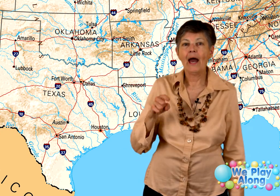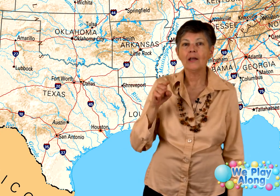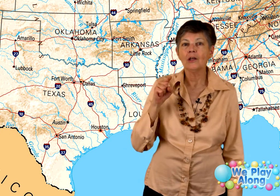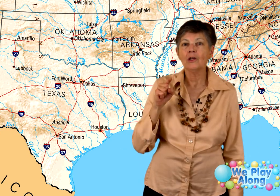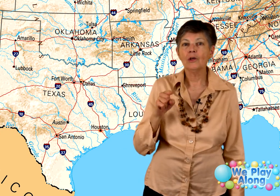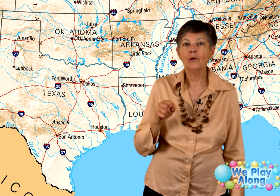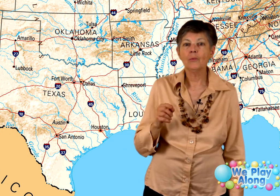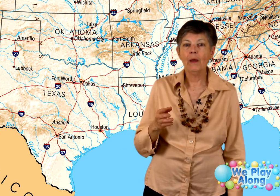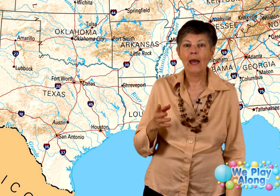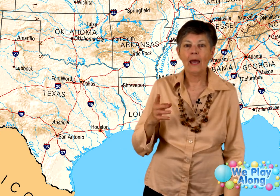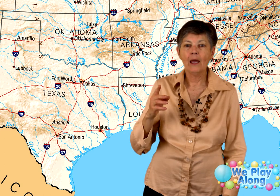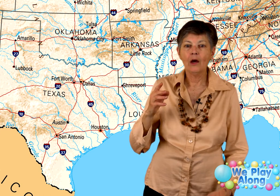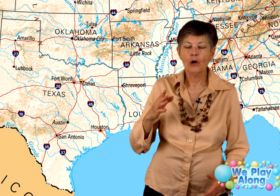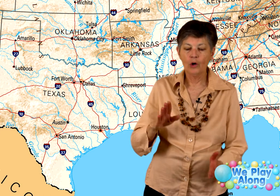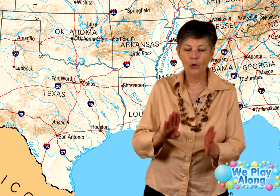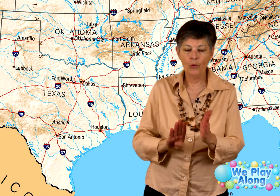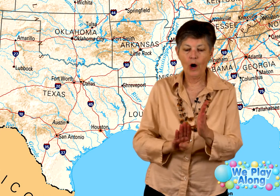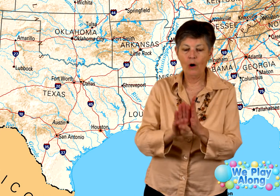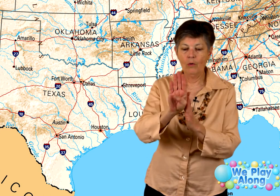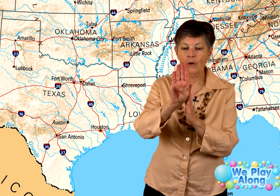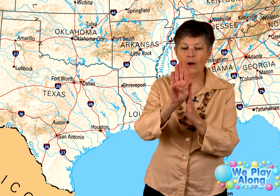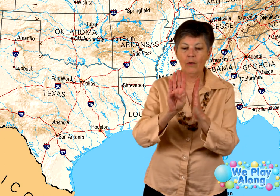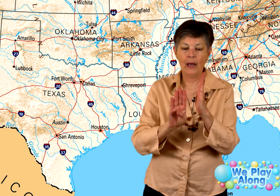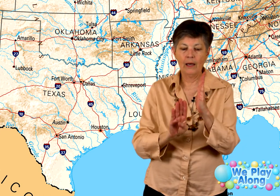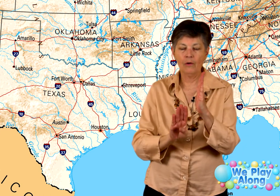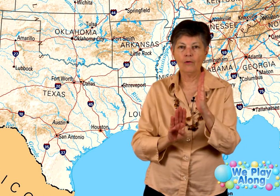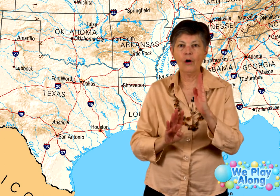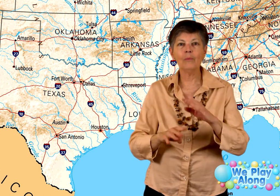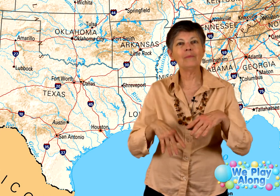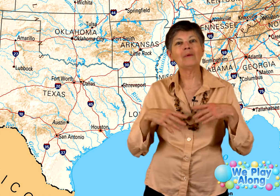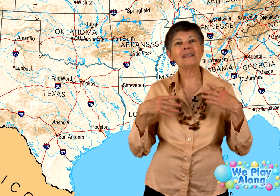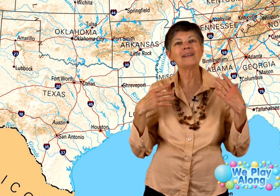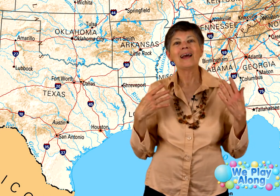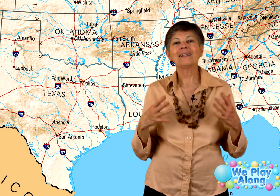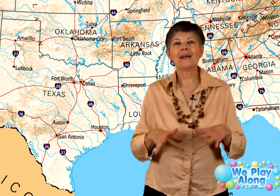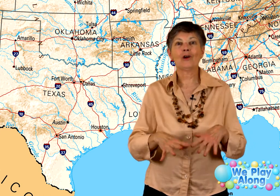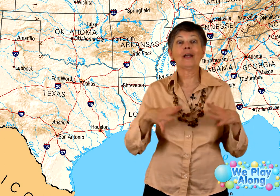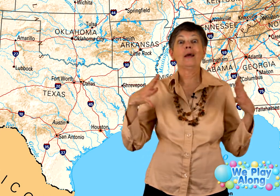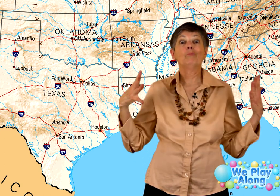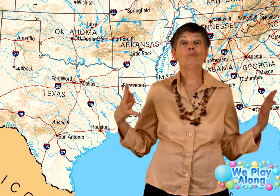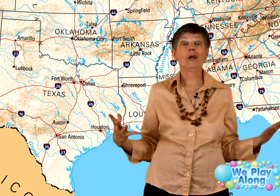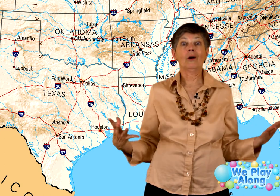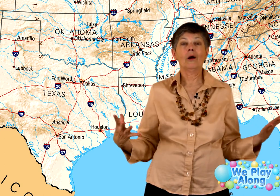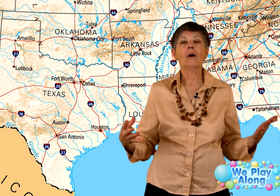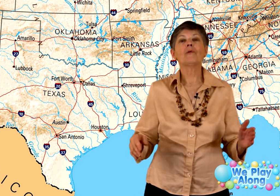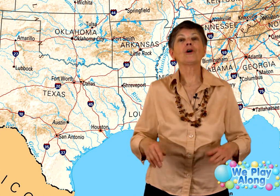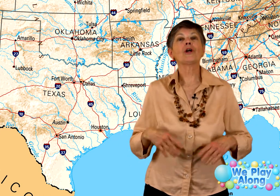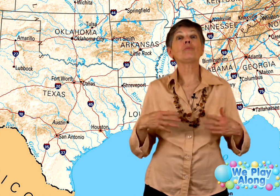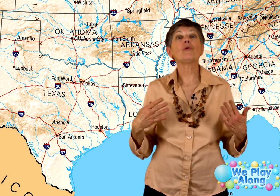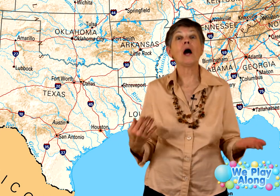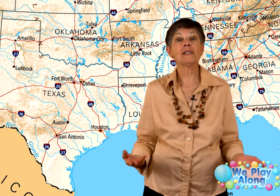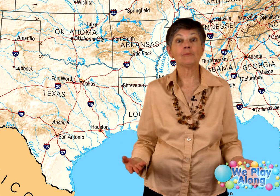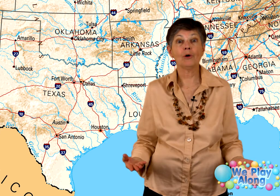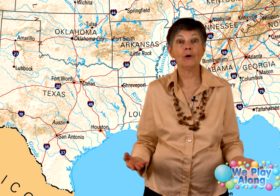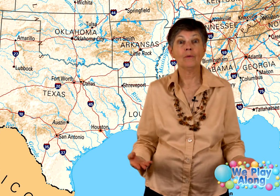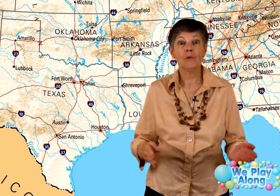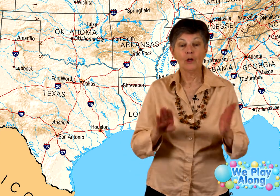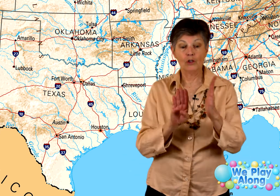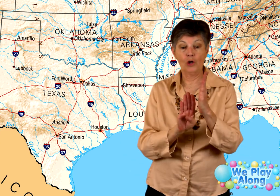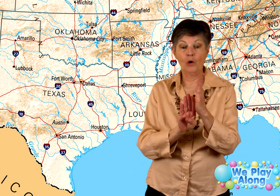you may grow. Okay? Now grow, it's not that they're going to get bigger, but they're going to prosper. So